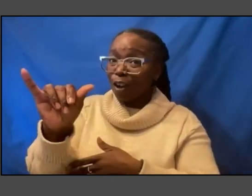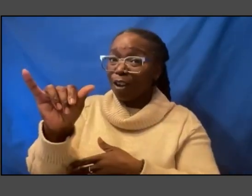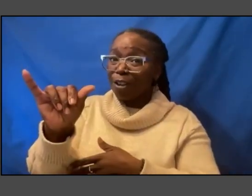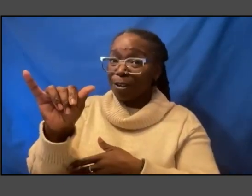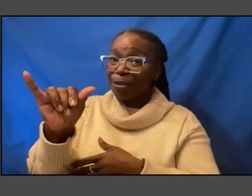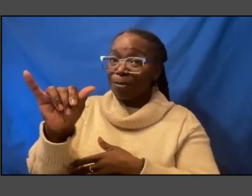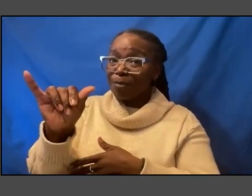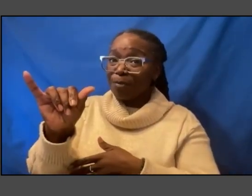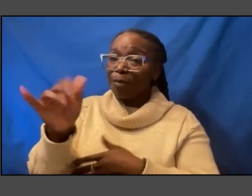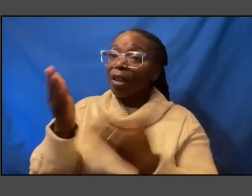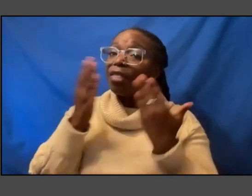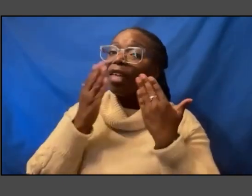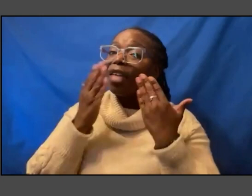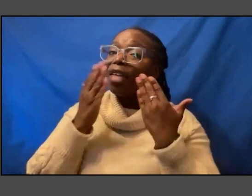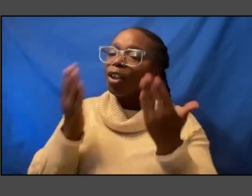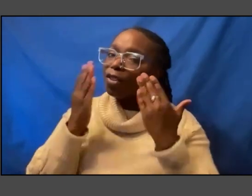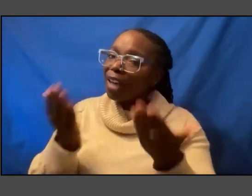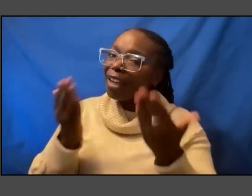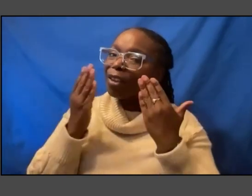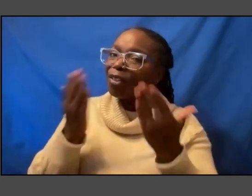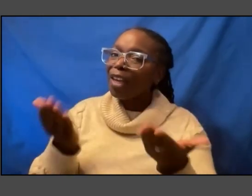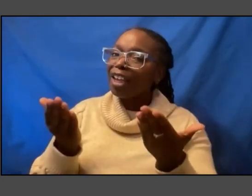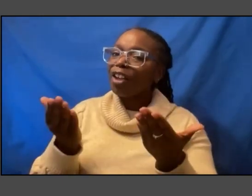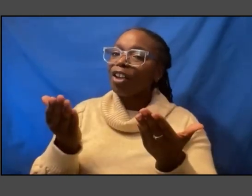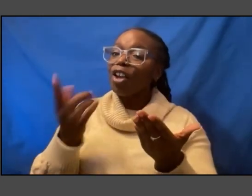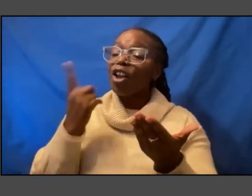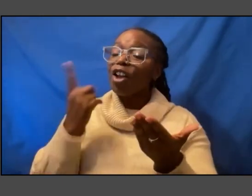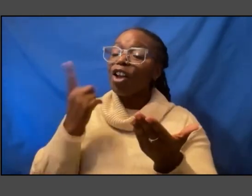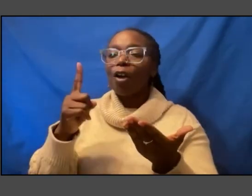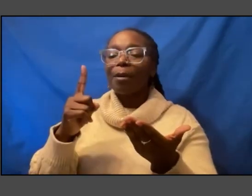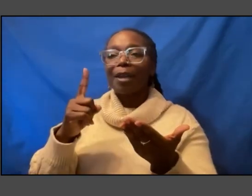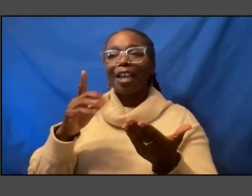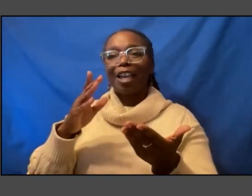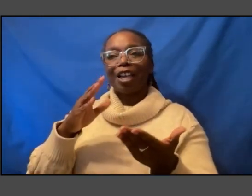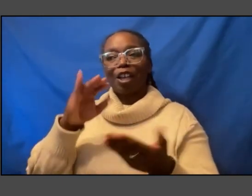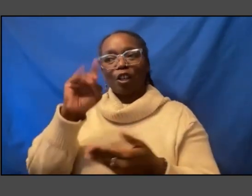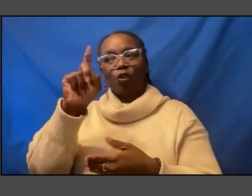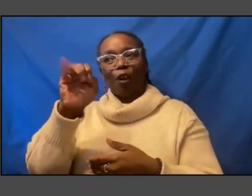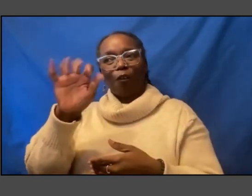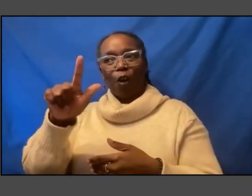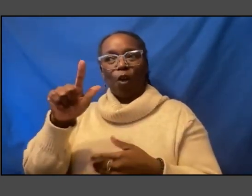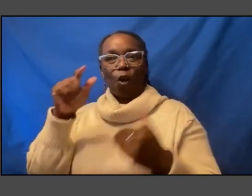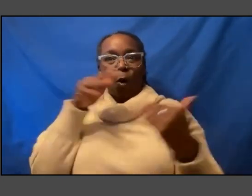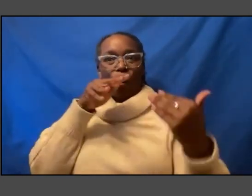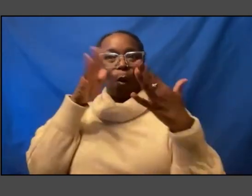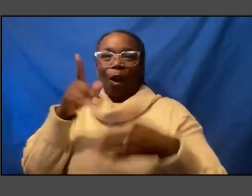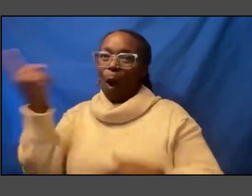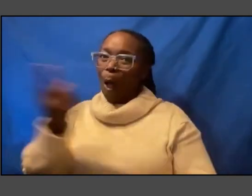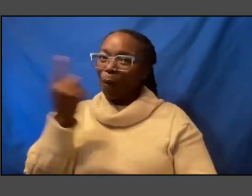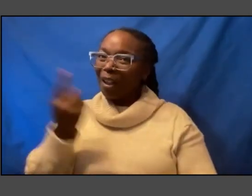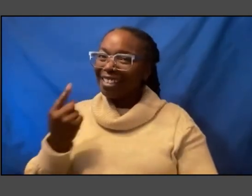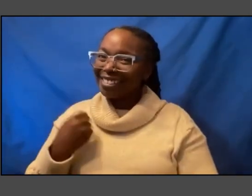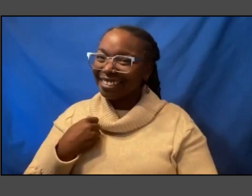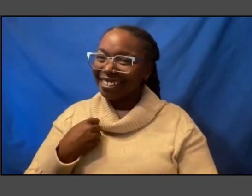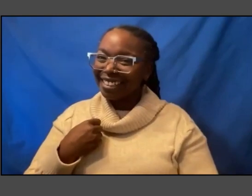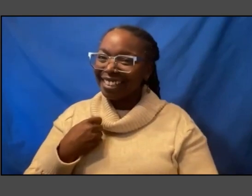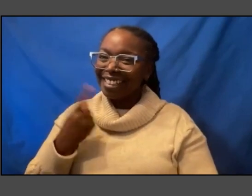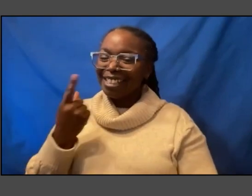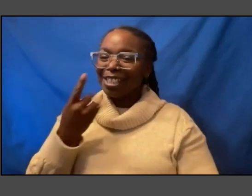thank you for and thank you for being a joyful warrior always uh such an important thing this was a great conversation